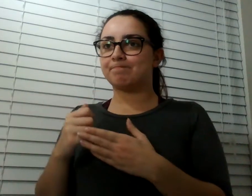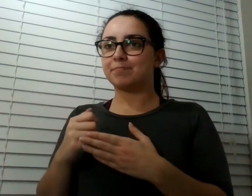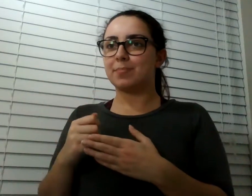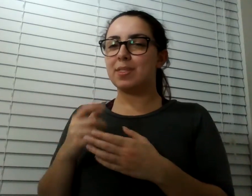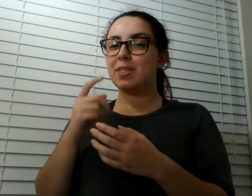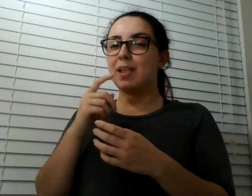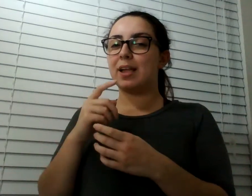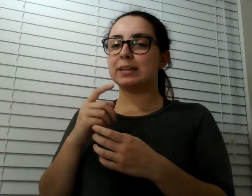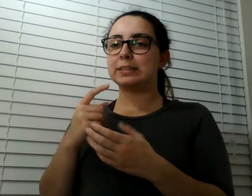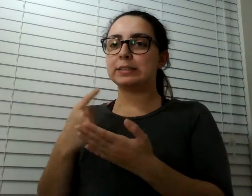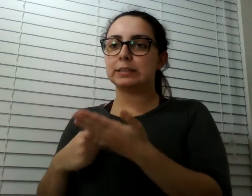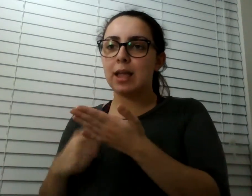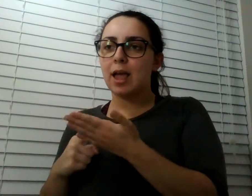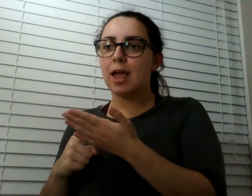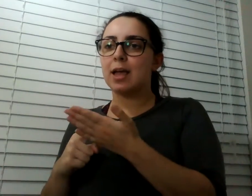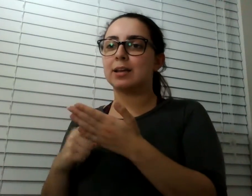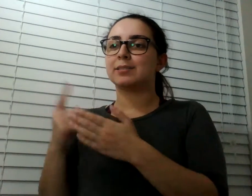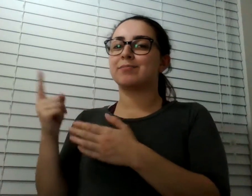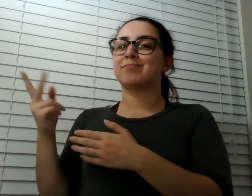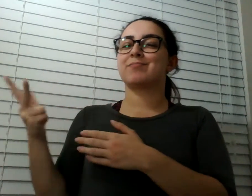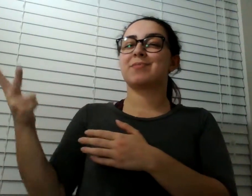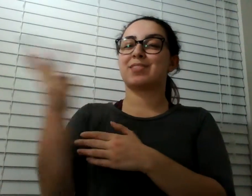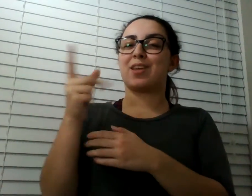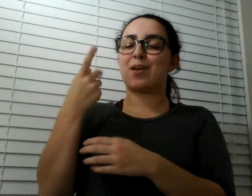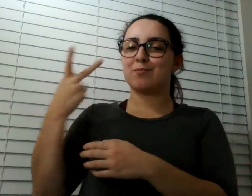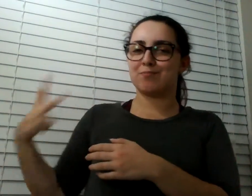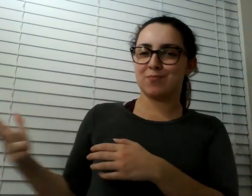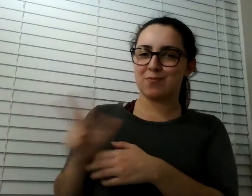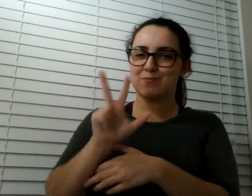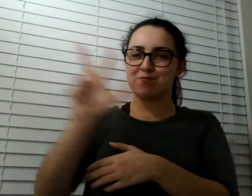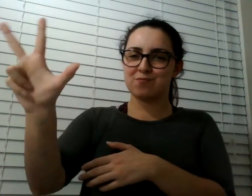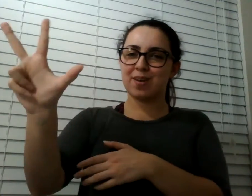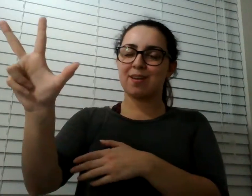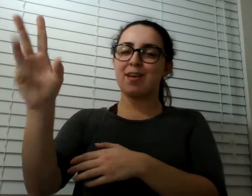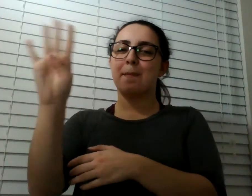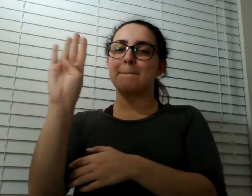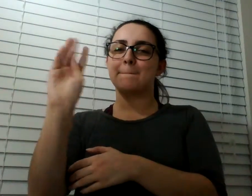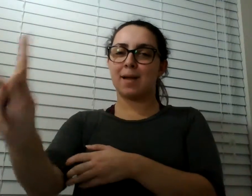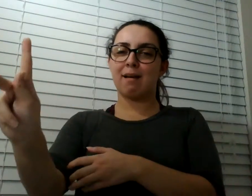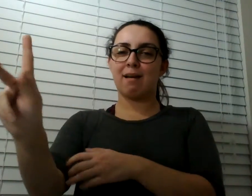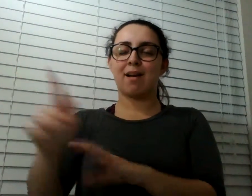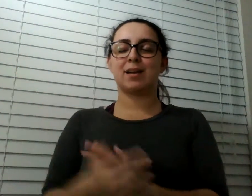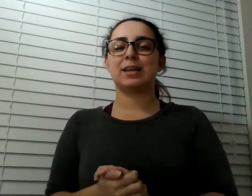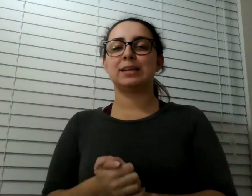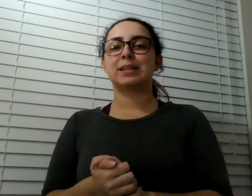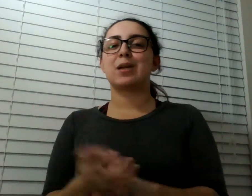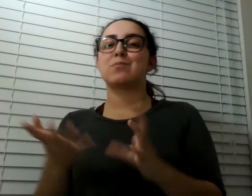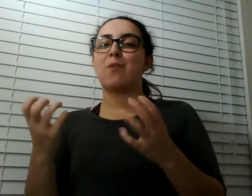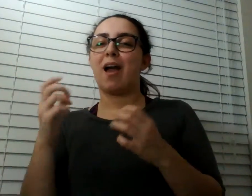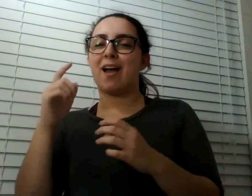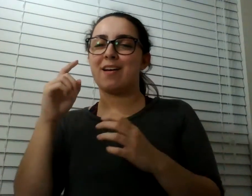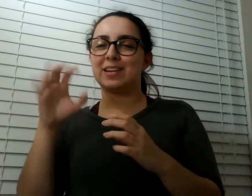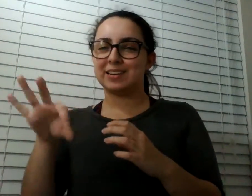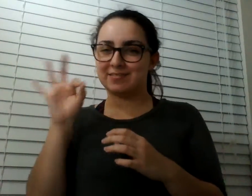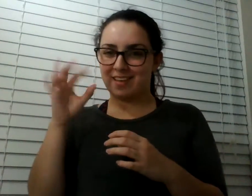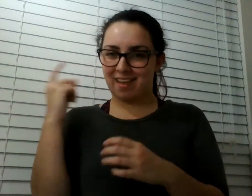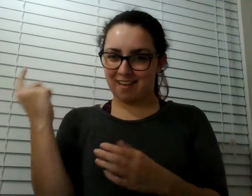sent our producer, Molly Webster, along for the ride. This house at camp has just arrived. We've been here for a while.